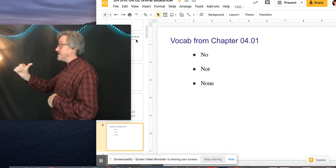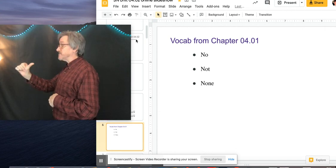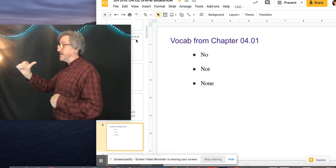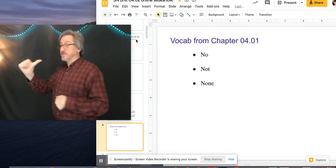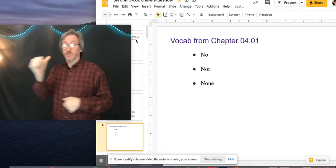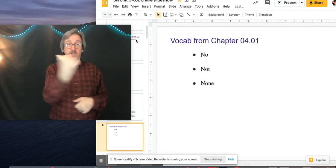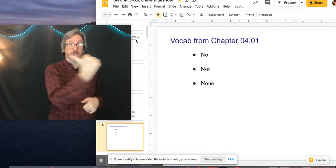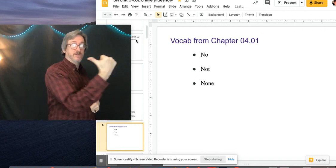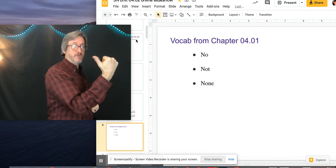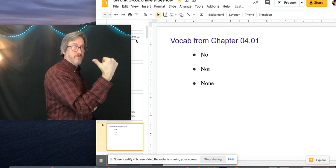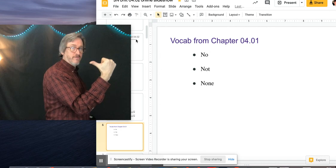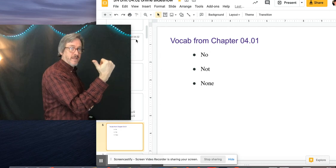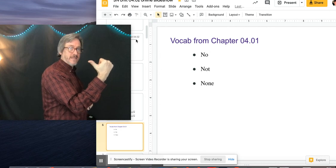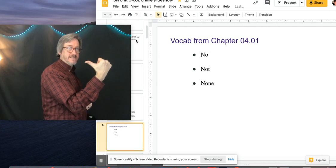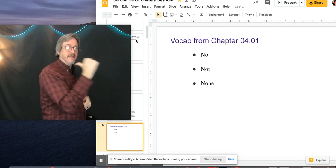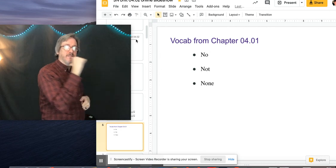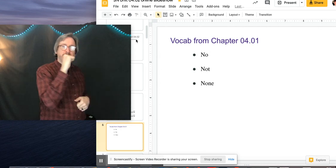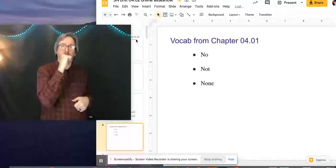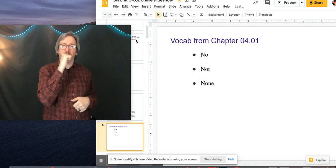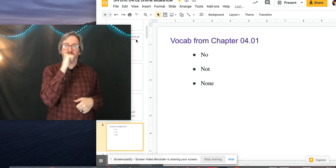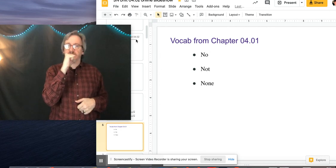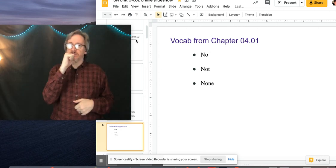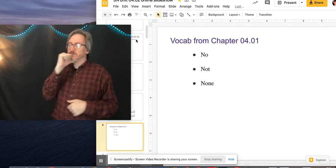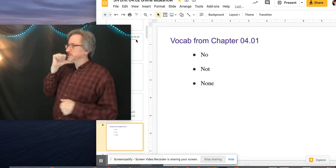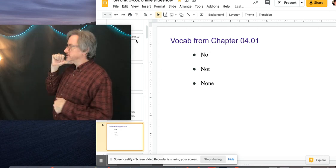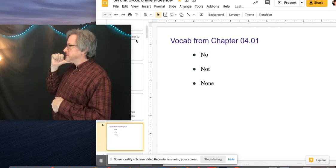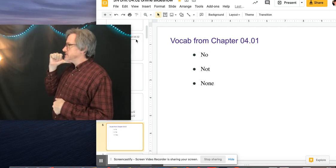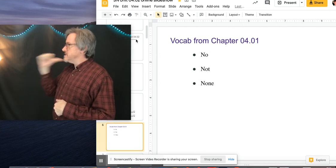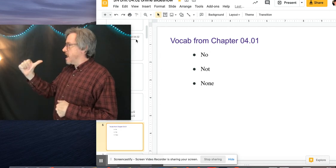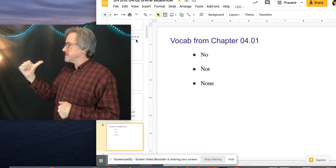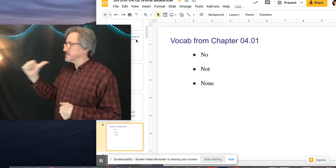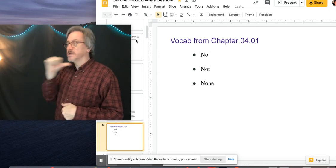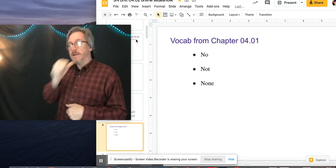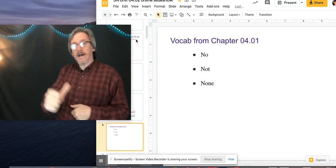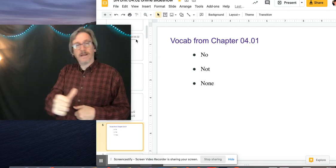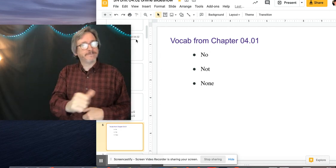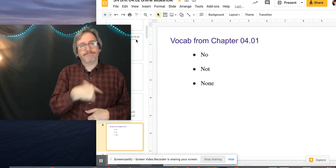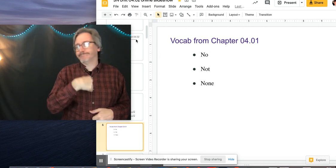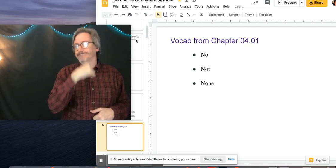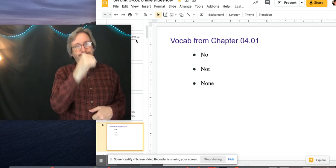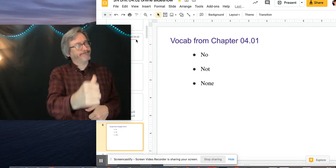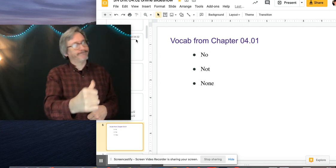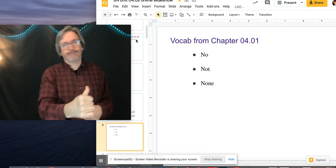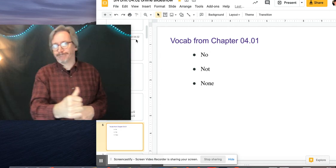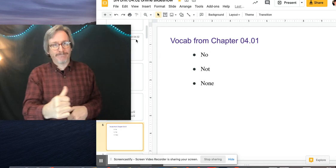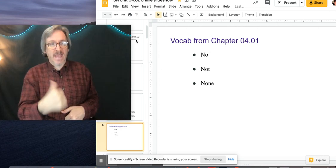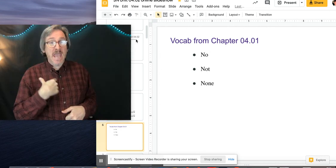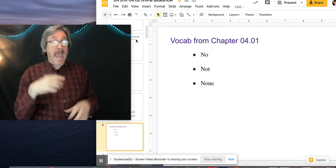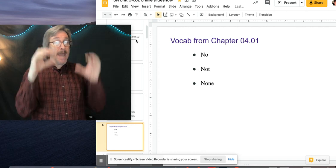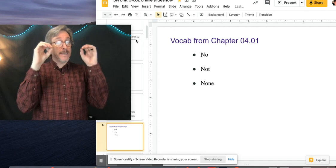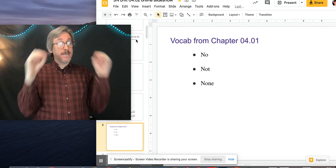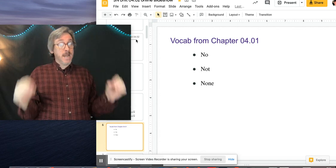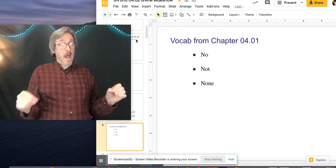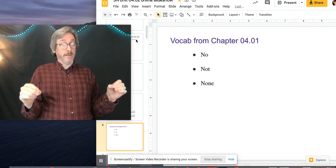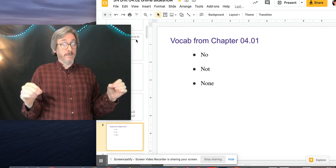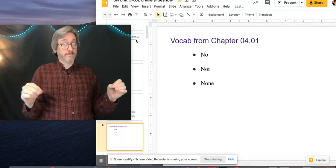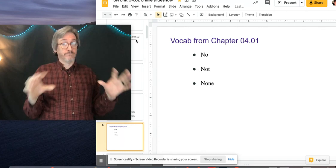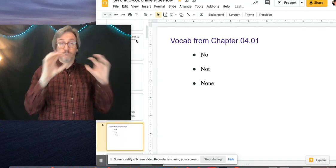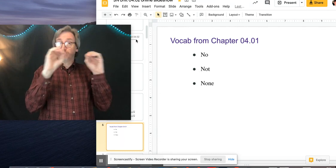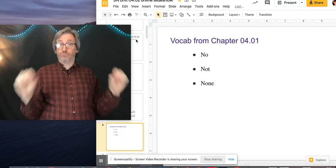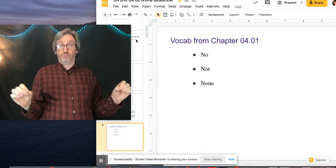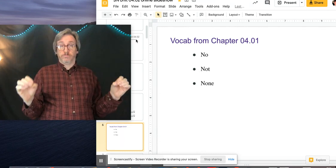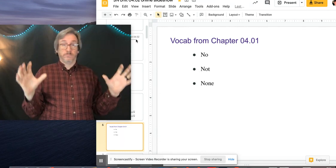not, right? So it's an sort of extended thumb fist, not. Not, not, not. And none.